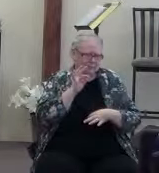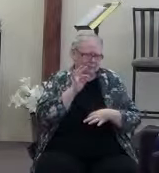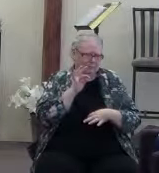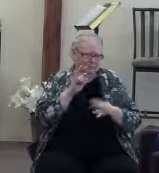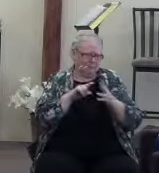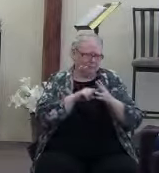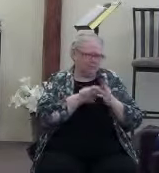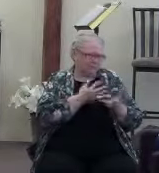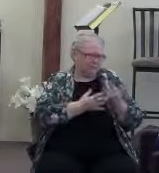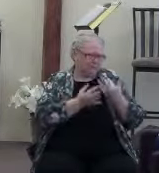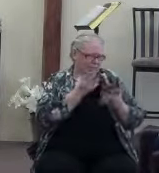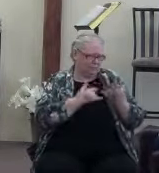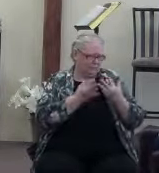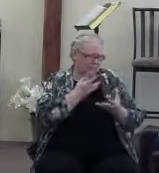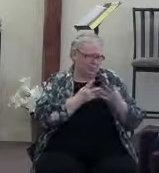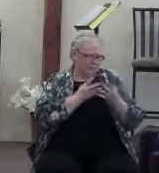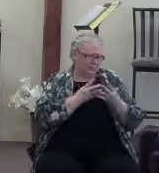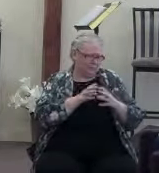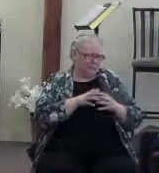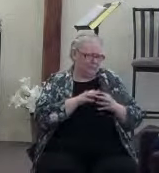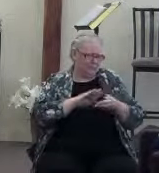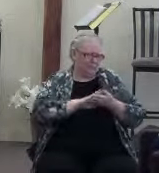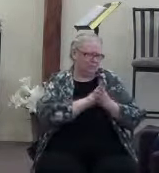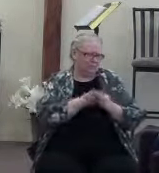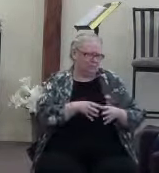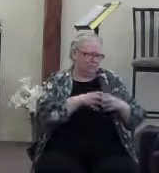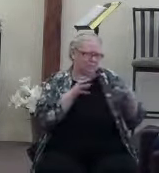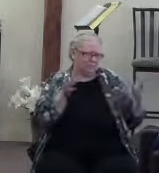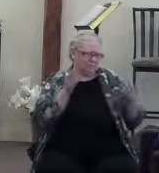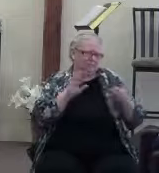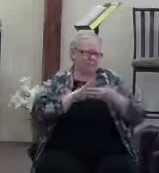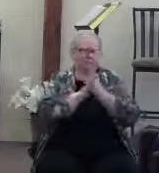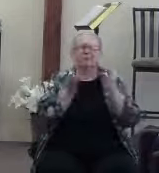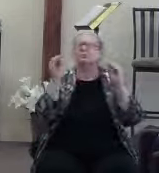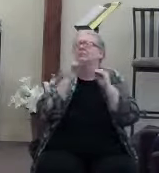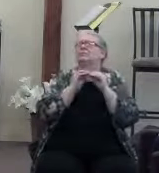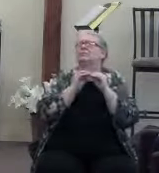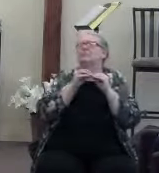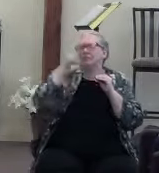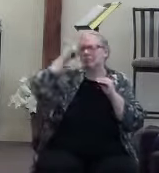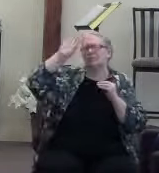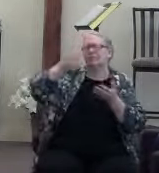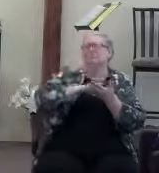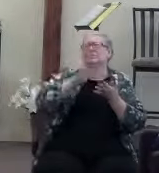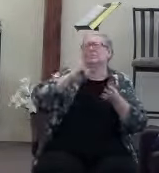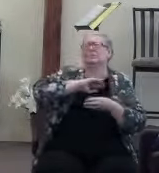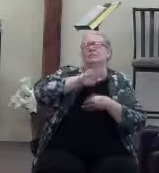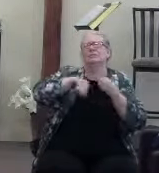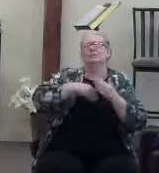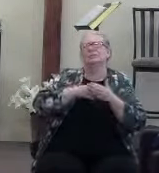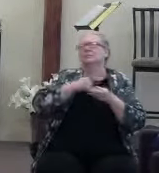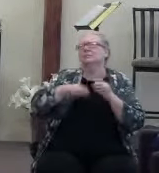and more viable and more usable for your glory and your honor. Lord, it's all about you. Lord, It's not